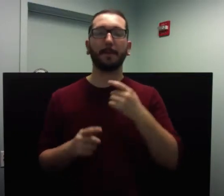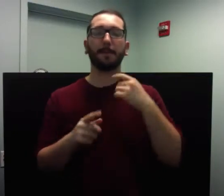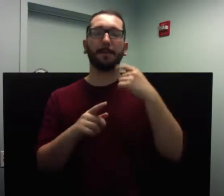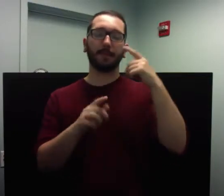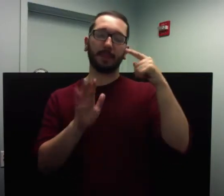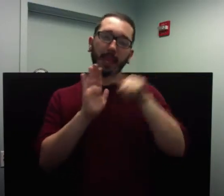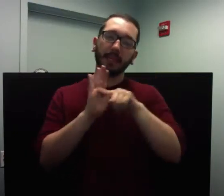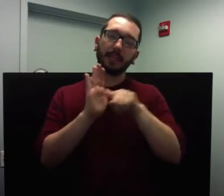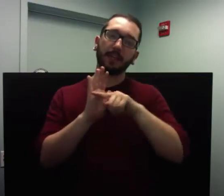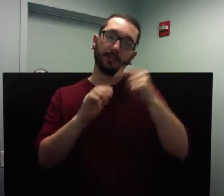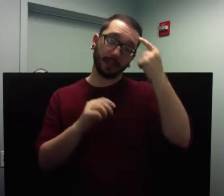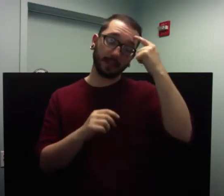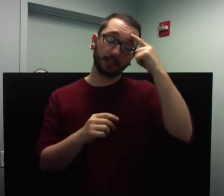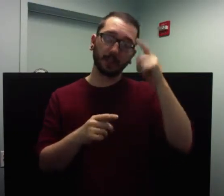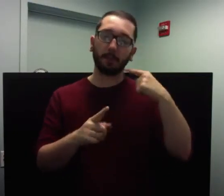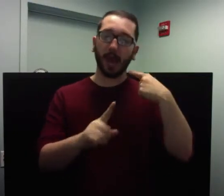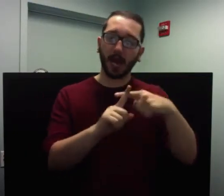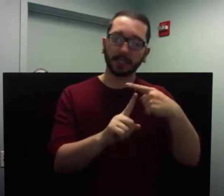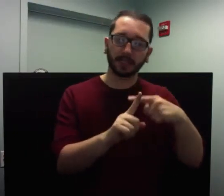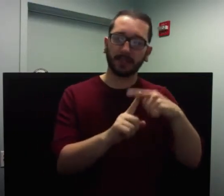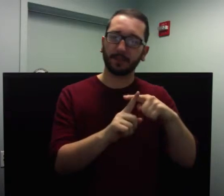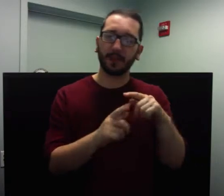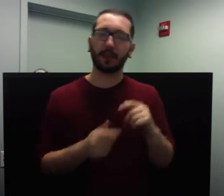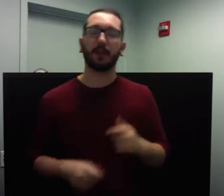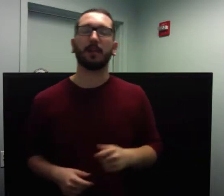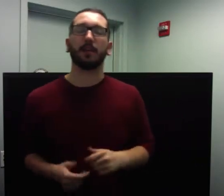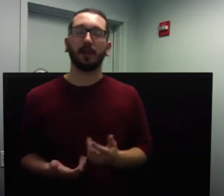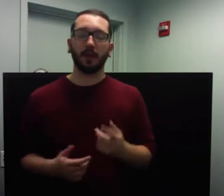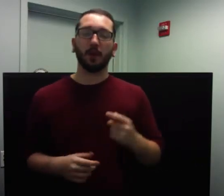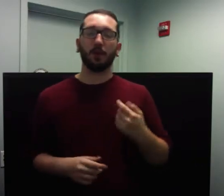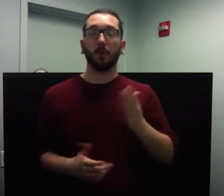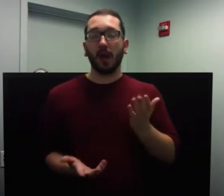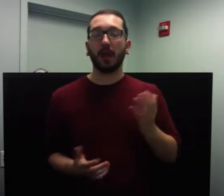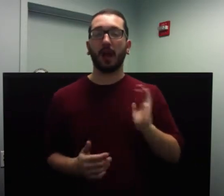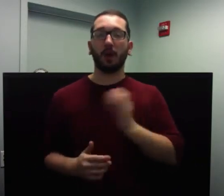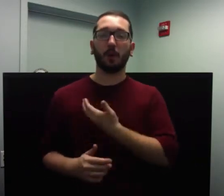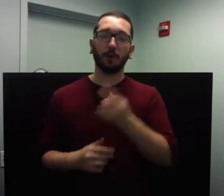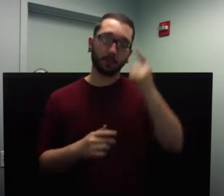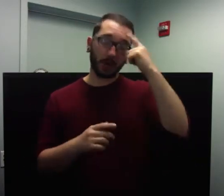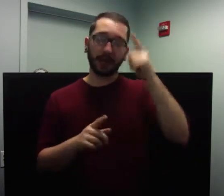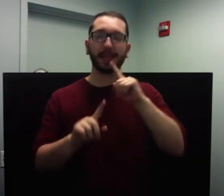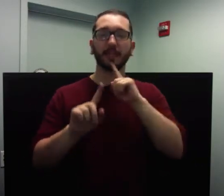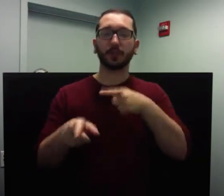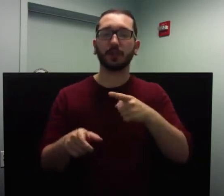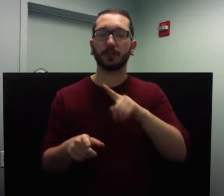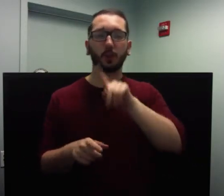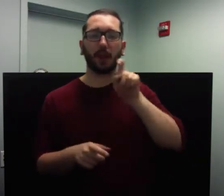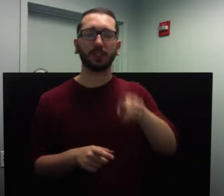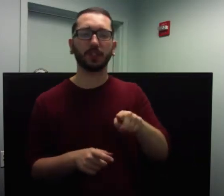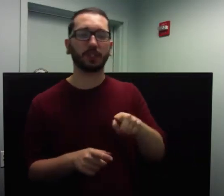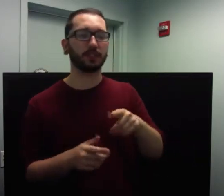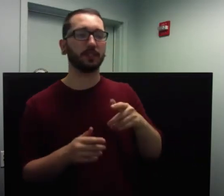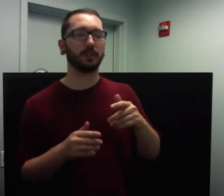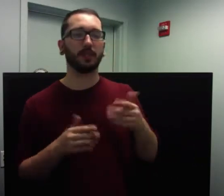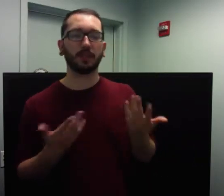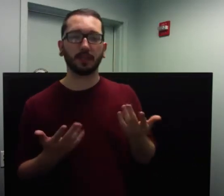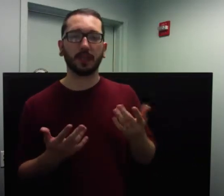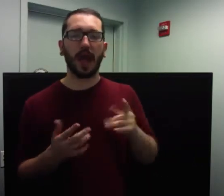is that the brain tries to find answers to the questions posed to it. So if you could ask yourself questions that will elicit a